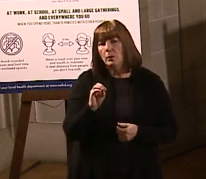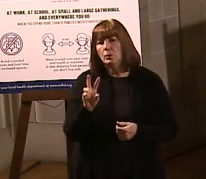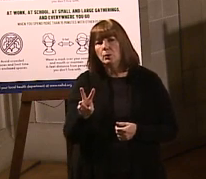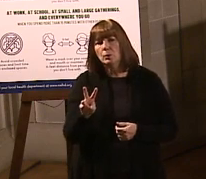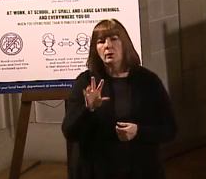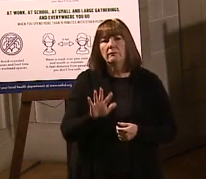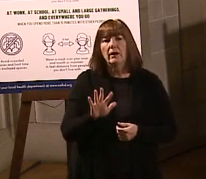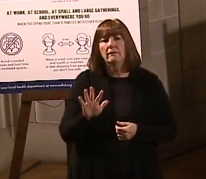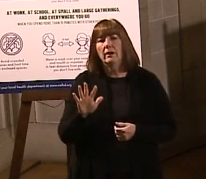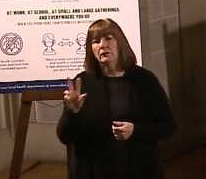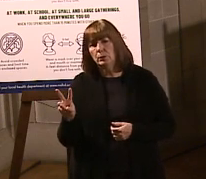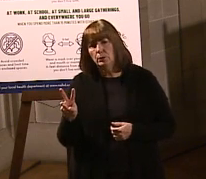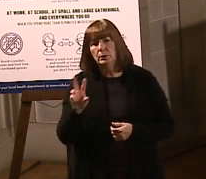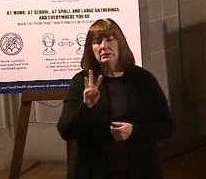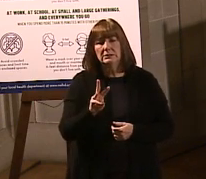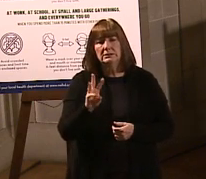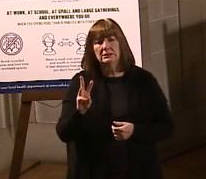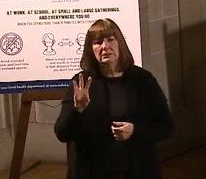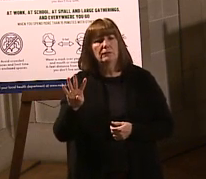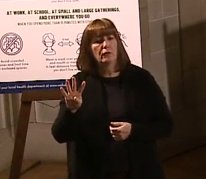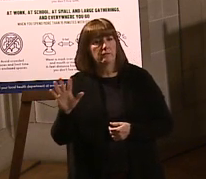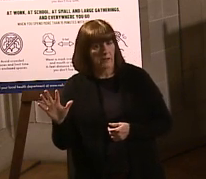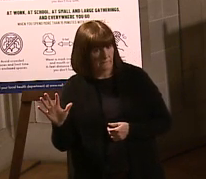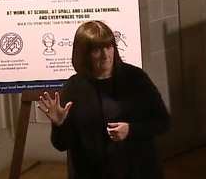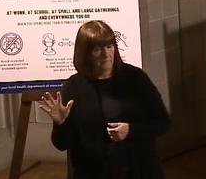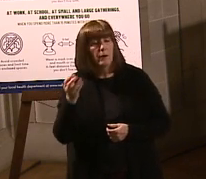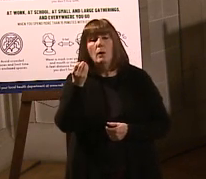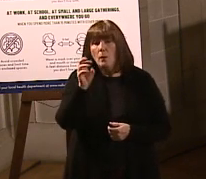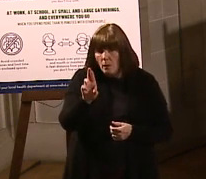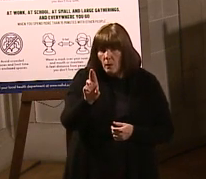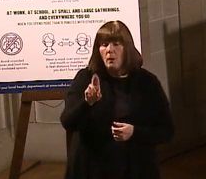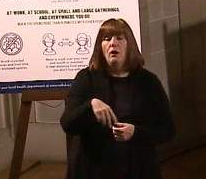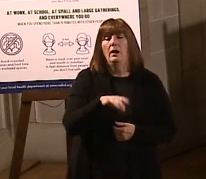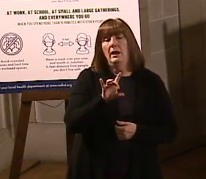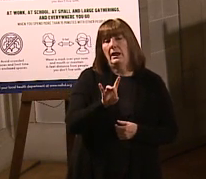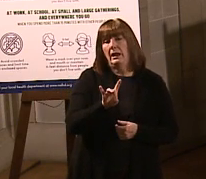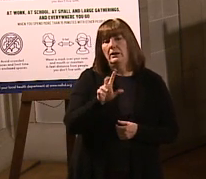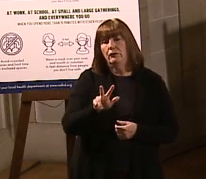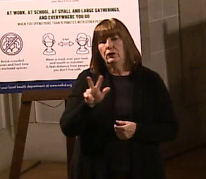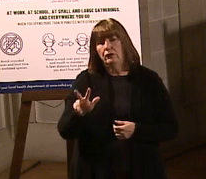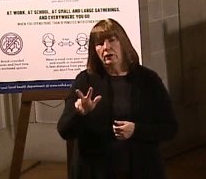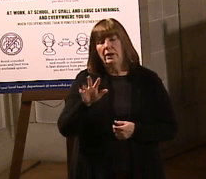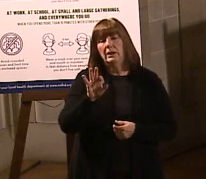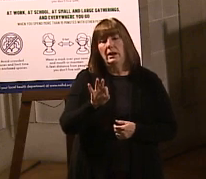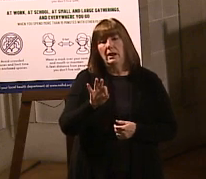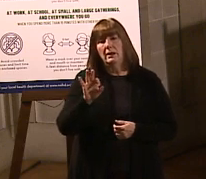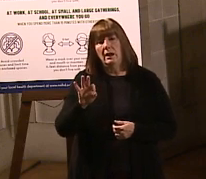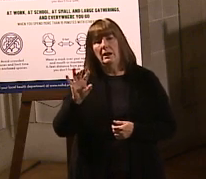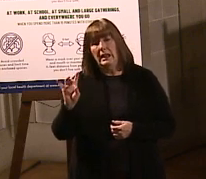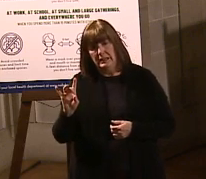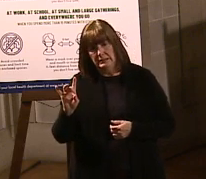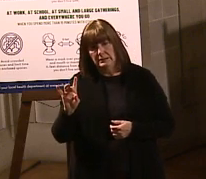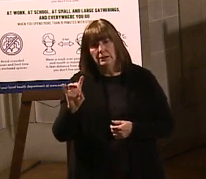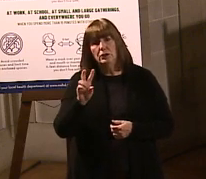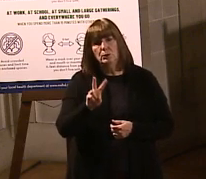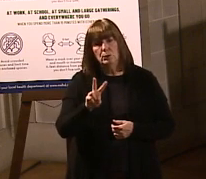-552-6645 or toll-free 833-998